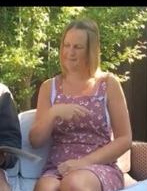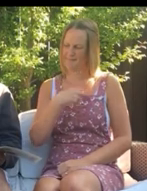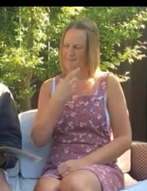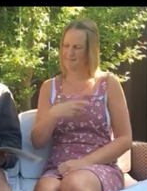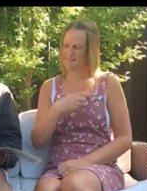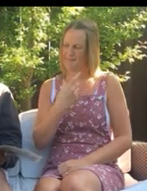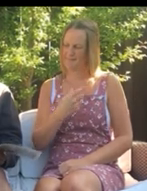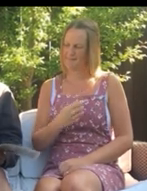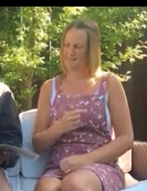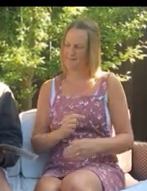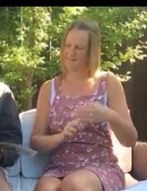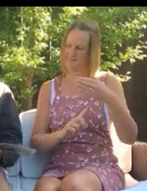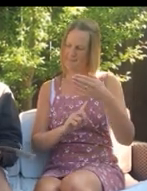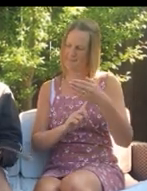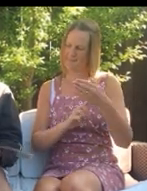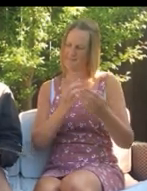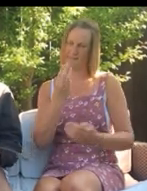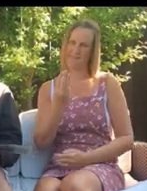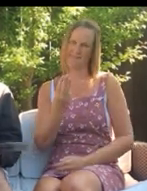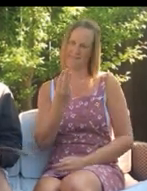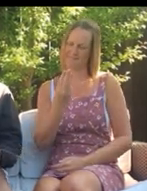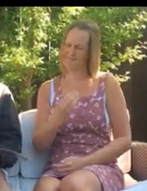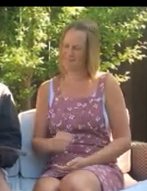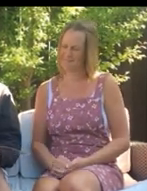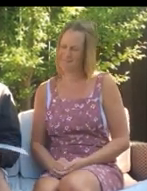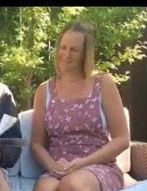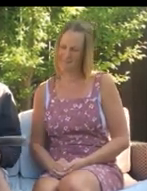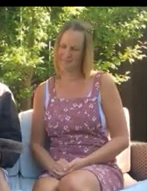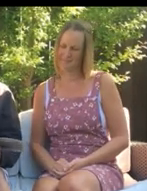laugh. We'll call ourselves the Teddy Three.